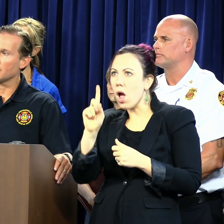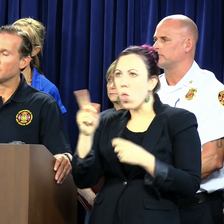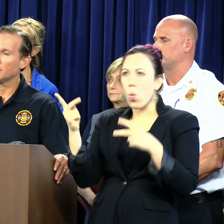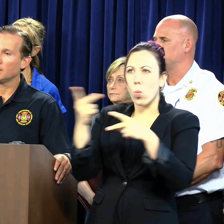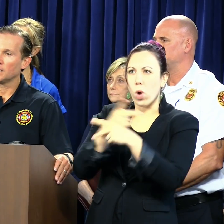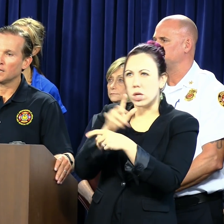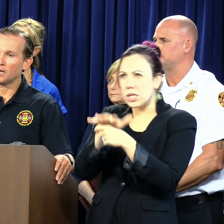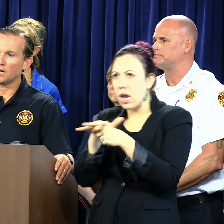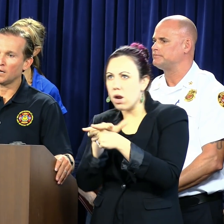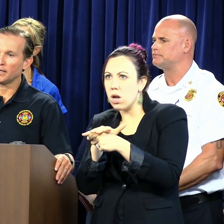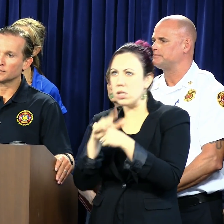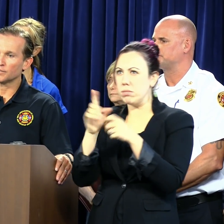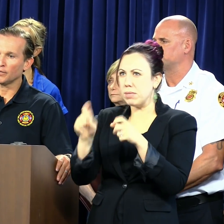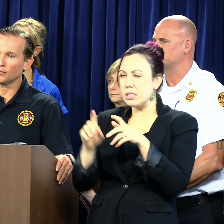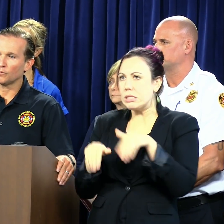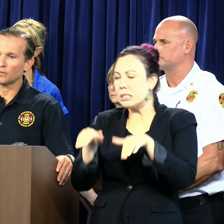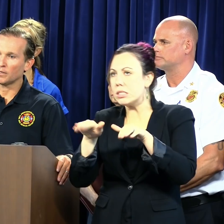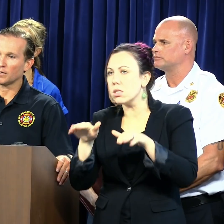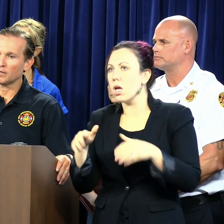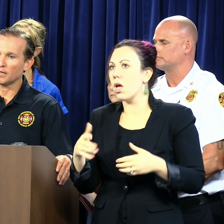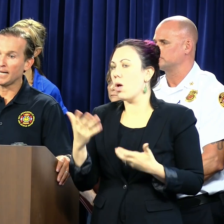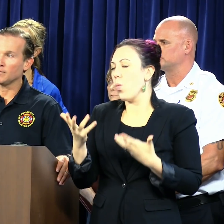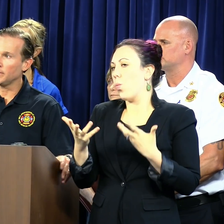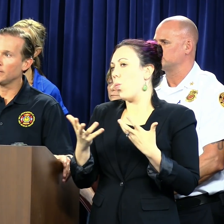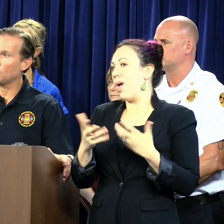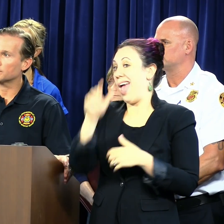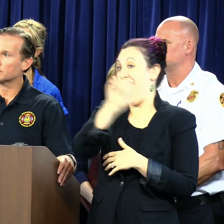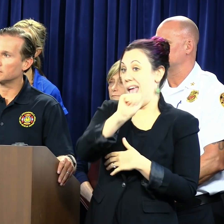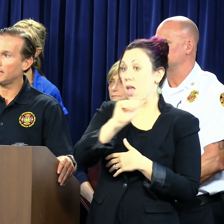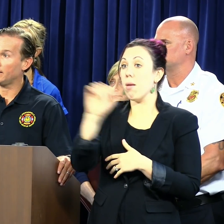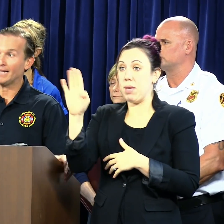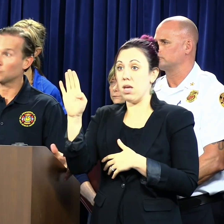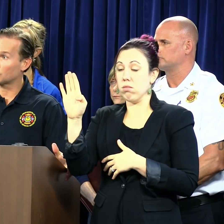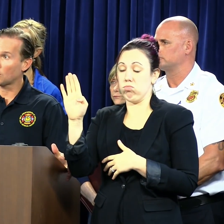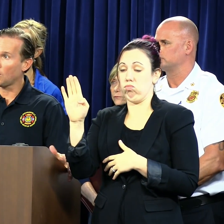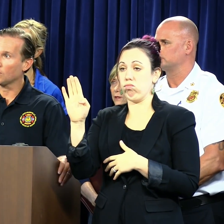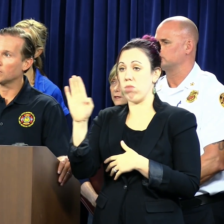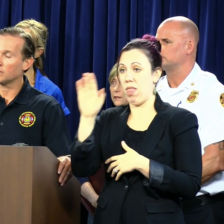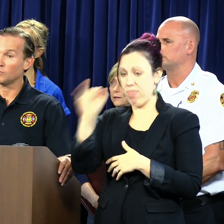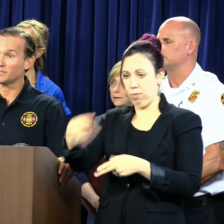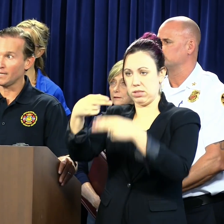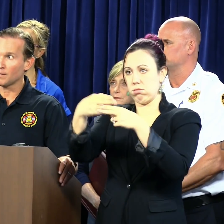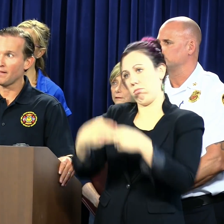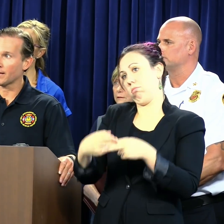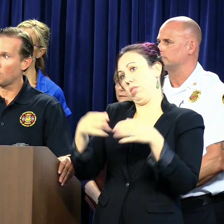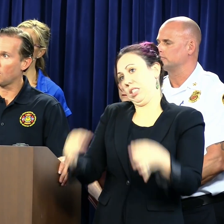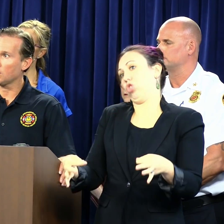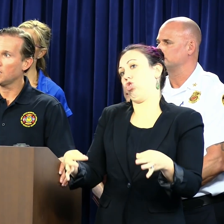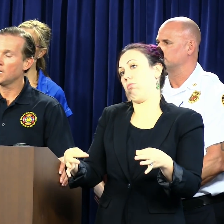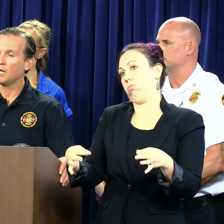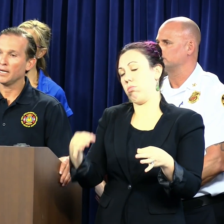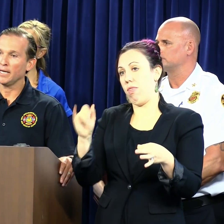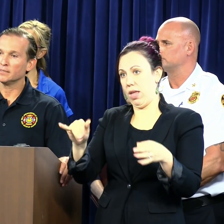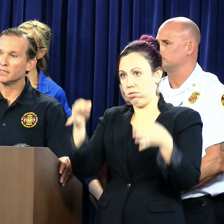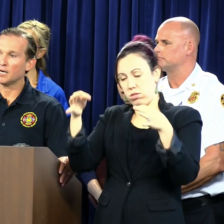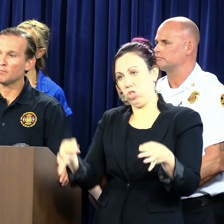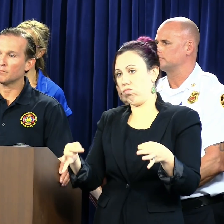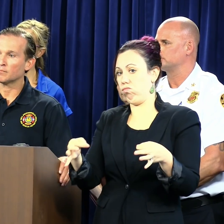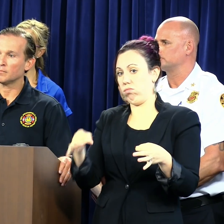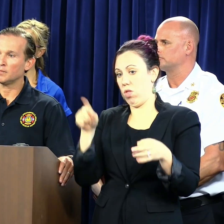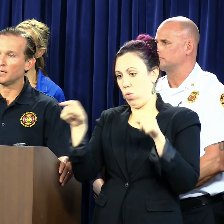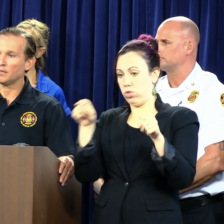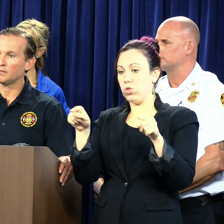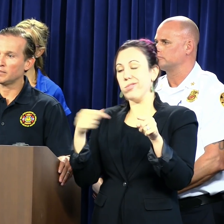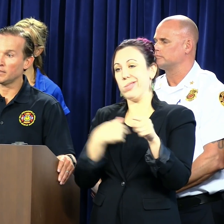at that time. And so A and B was, that was the call. We stand by that call. And,